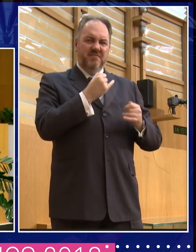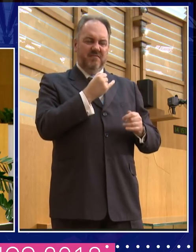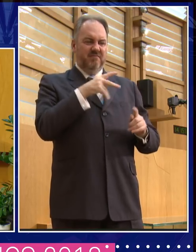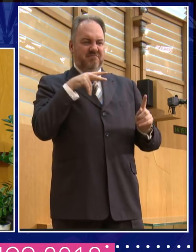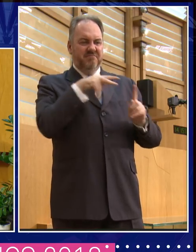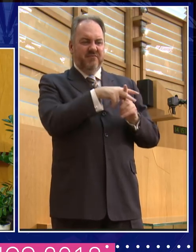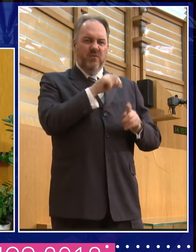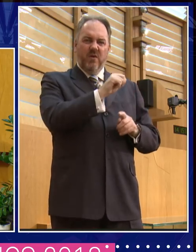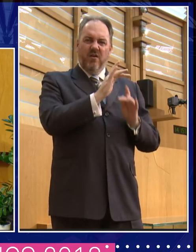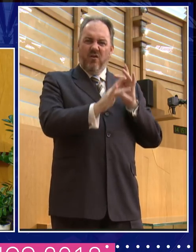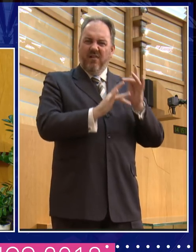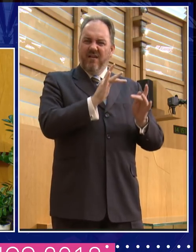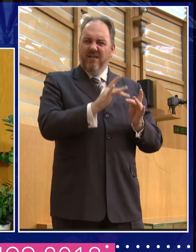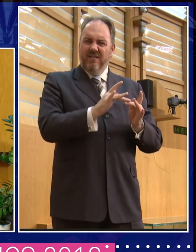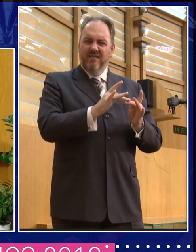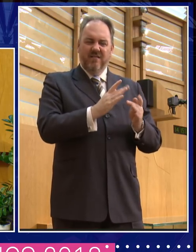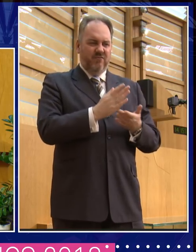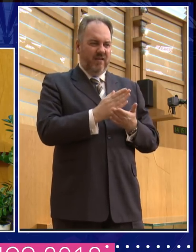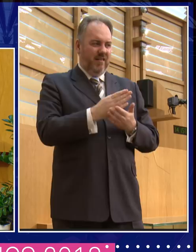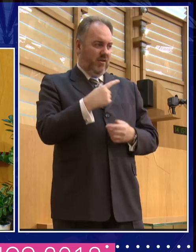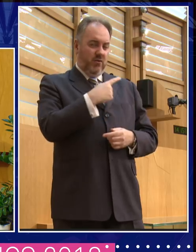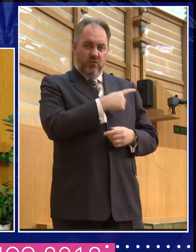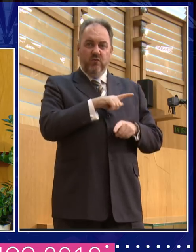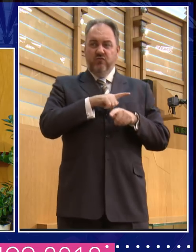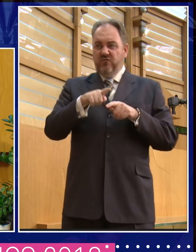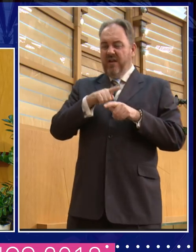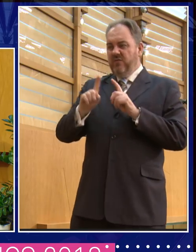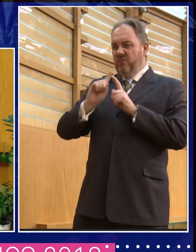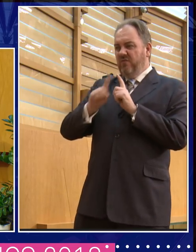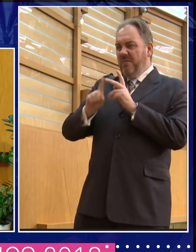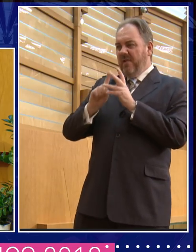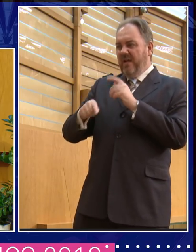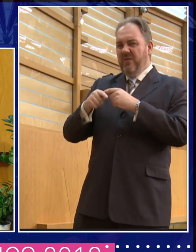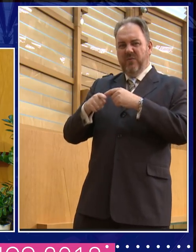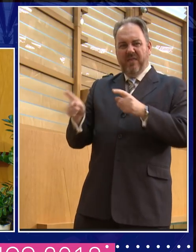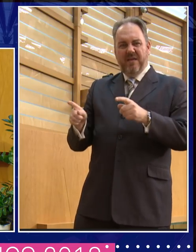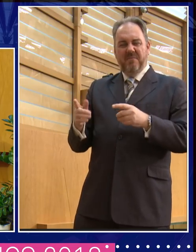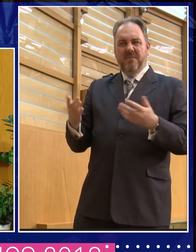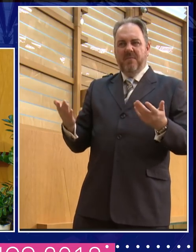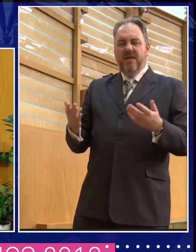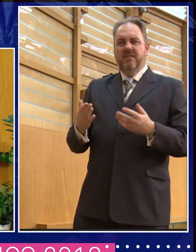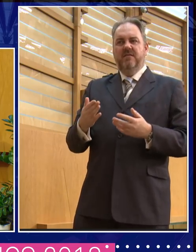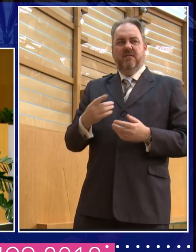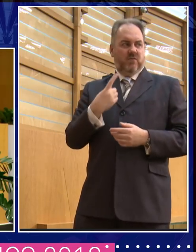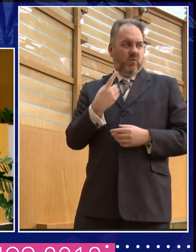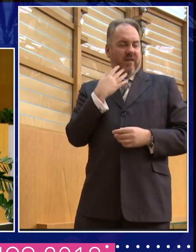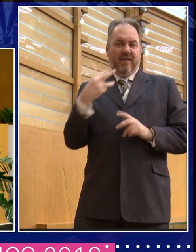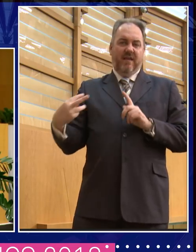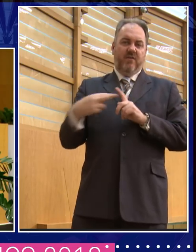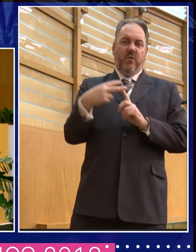is it... You famously respond to these people, but is that actually even possible for someone like Diane Abbott? She gets thousands of these horrible,